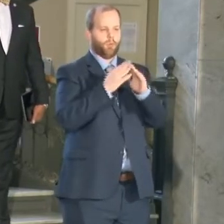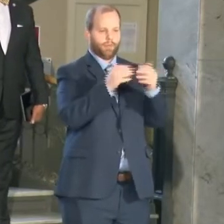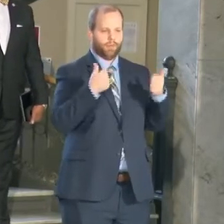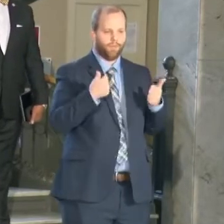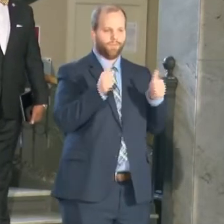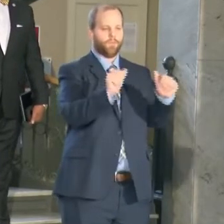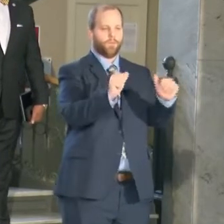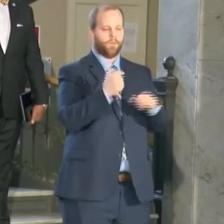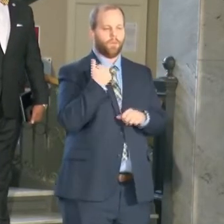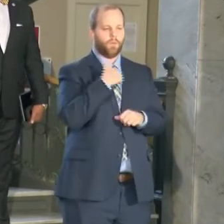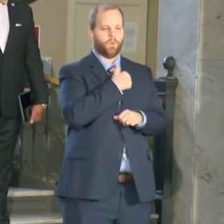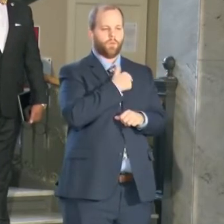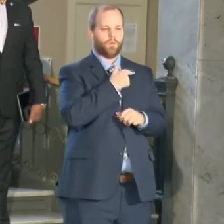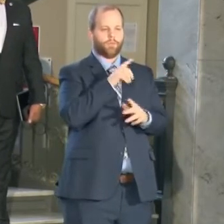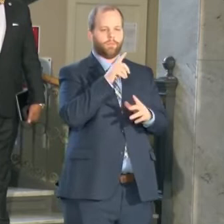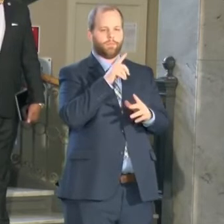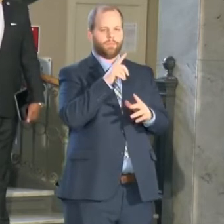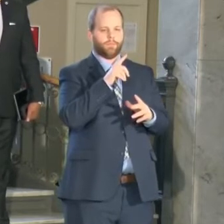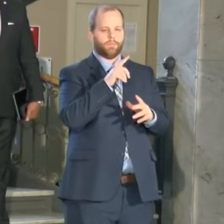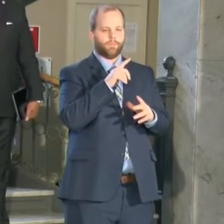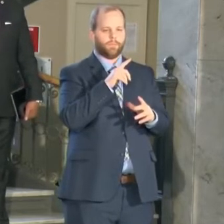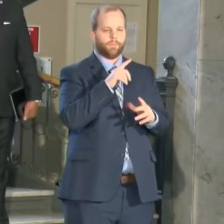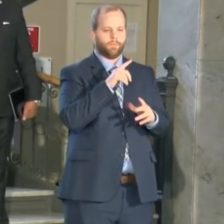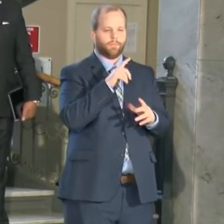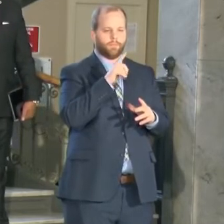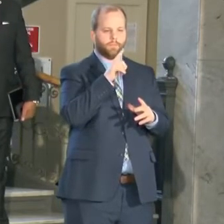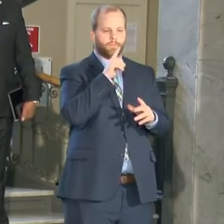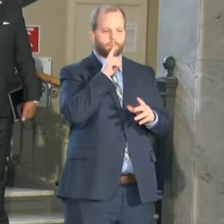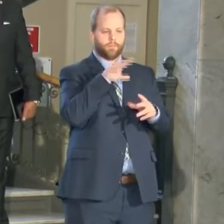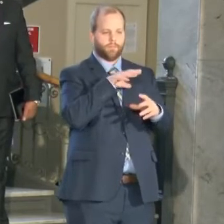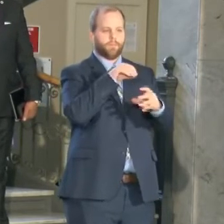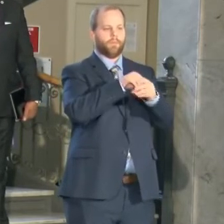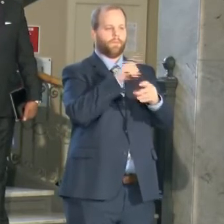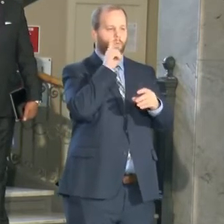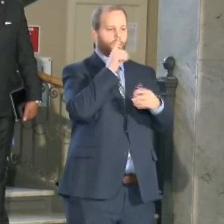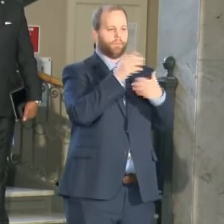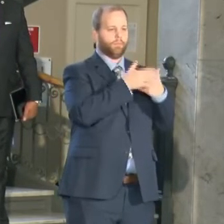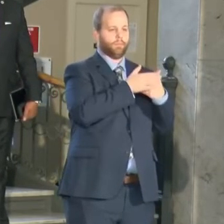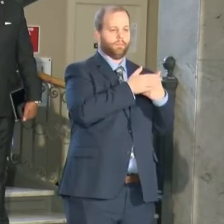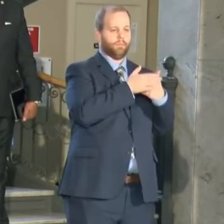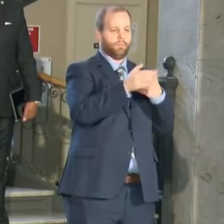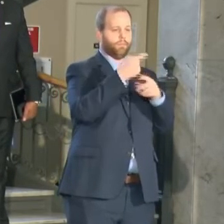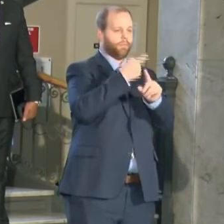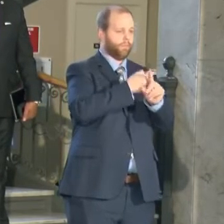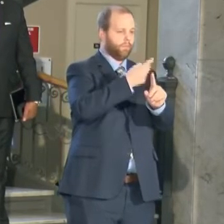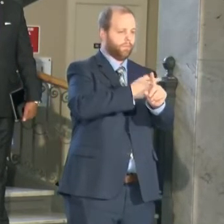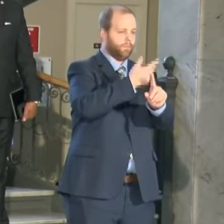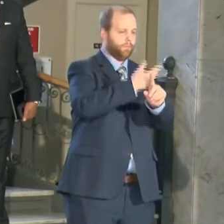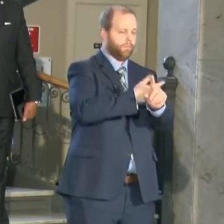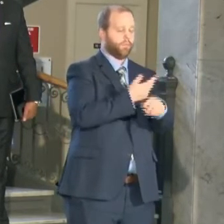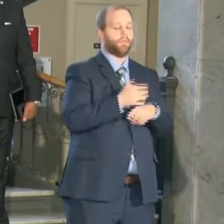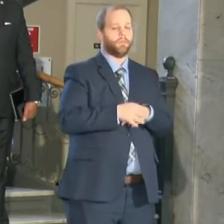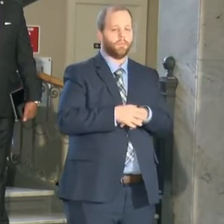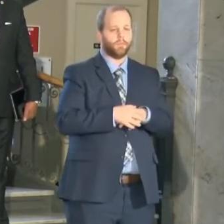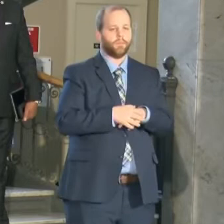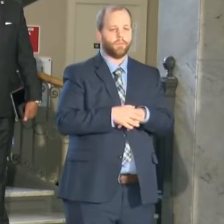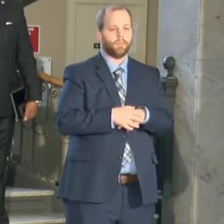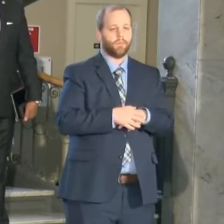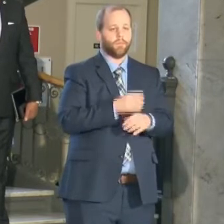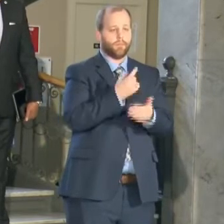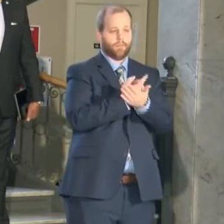and we have a lot of community programs planned for the upcoming months. Last week, we had a